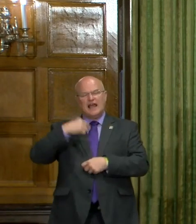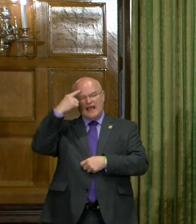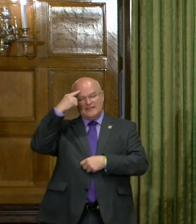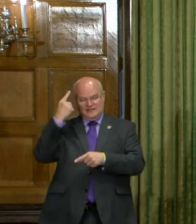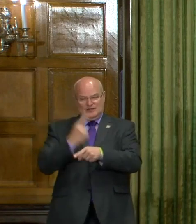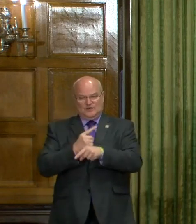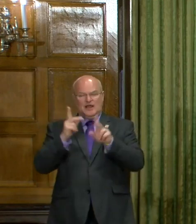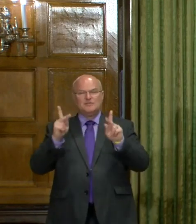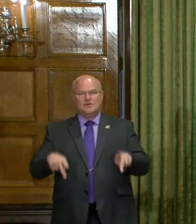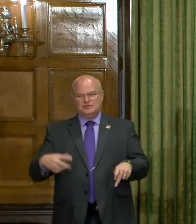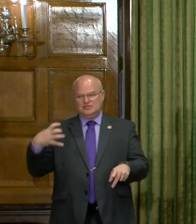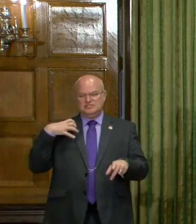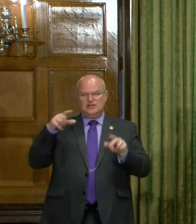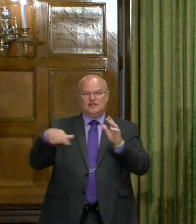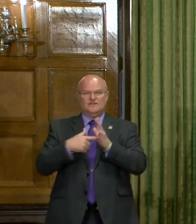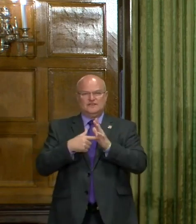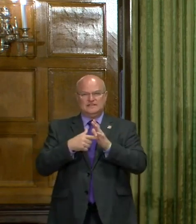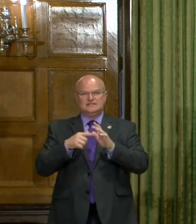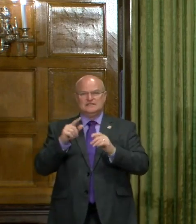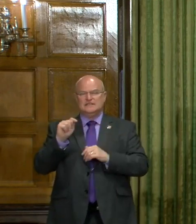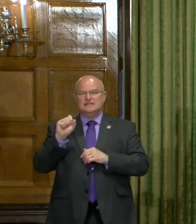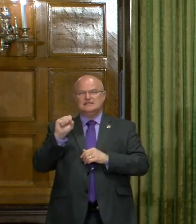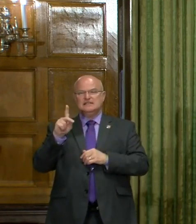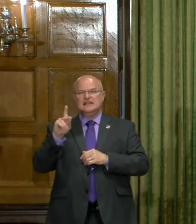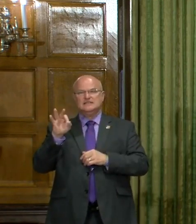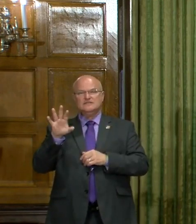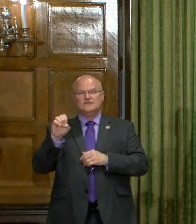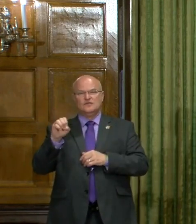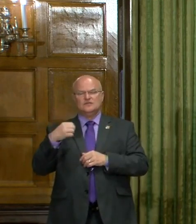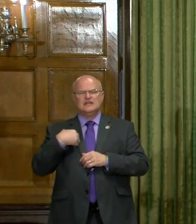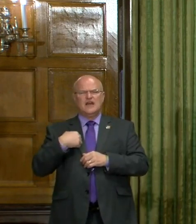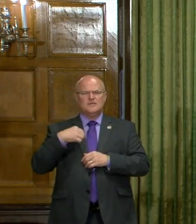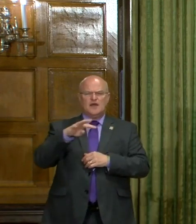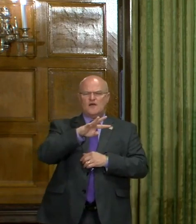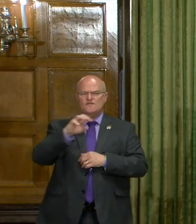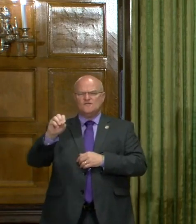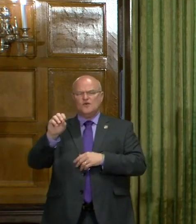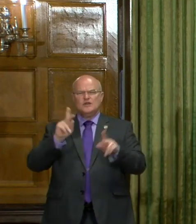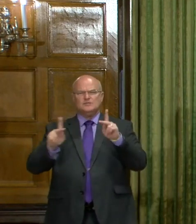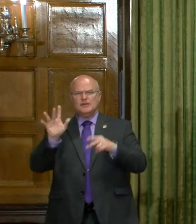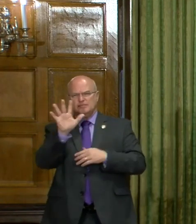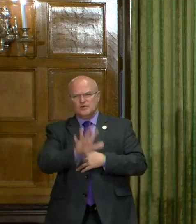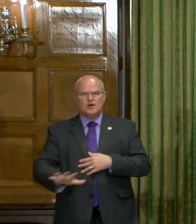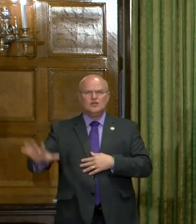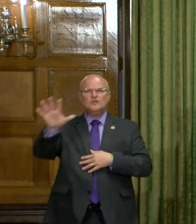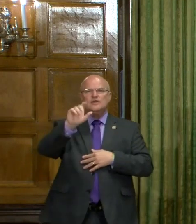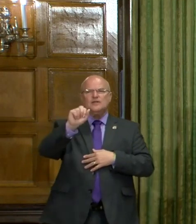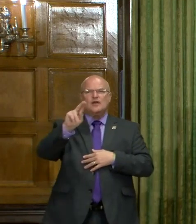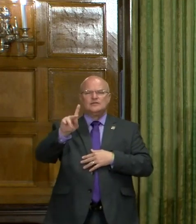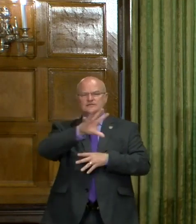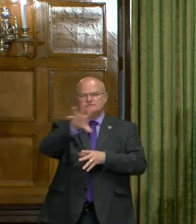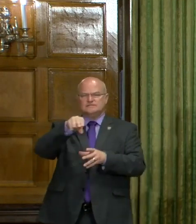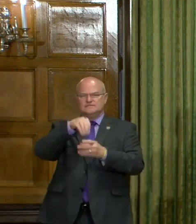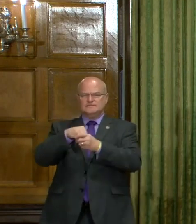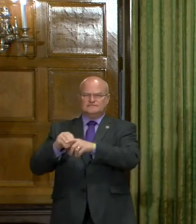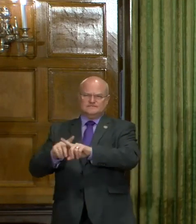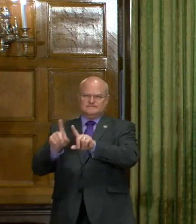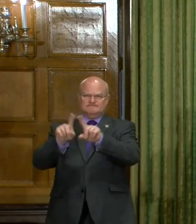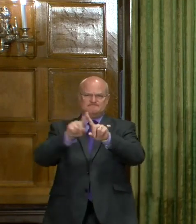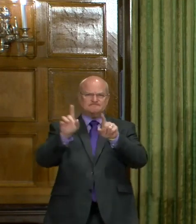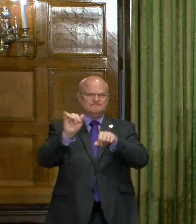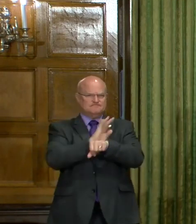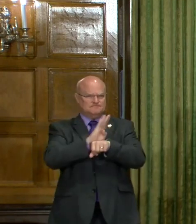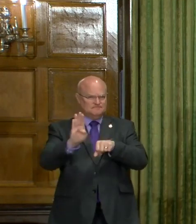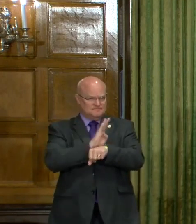to be chair of this. We have about 40 of our good citizens across Arkansas that are engaged in a multitude of